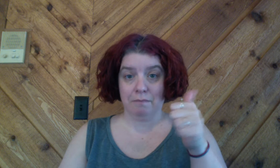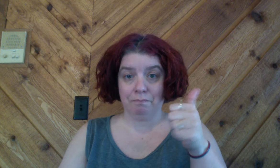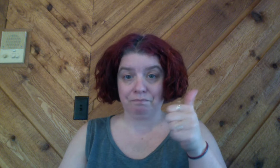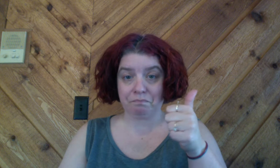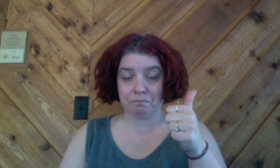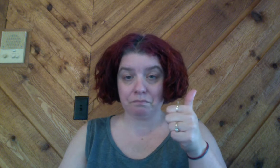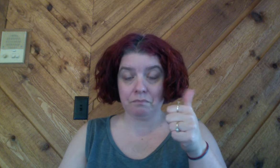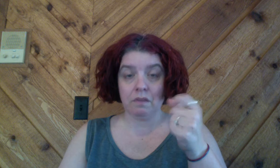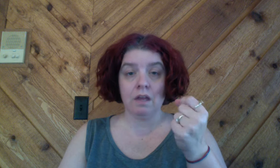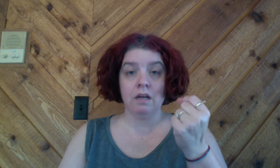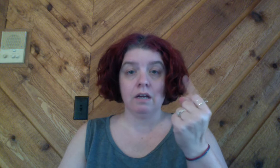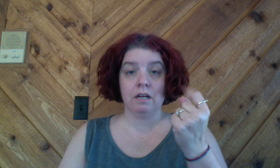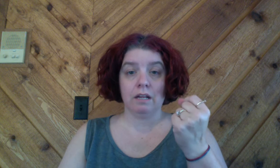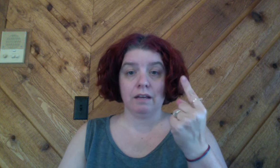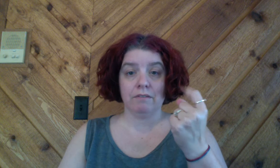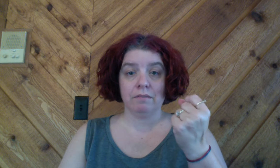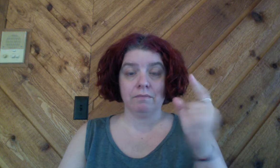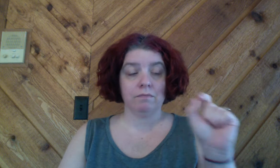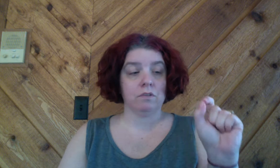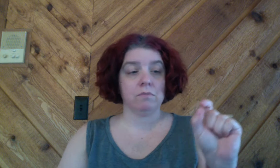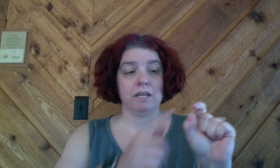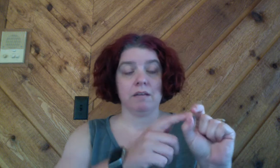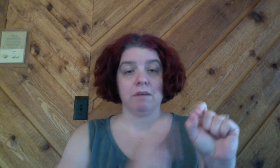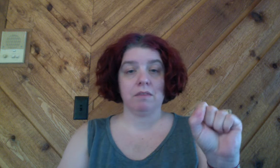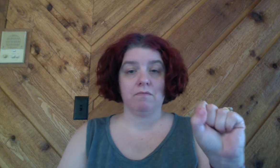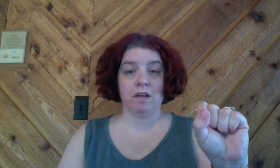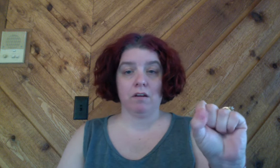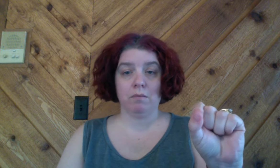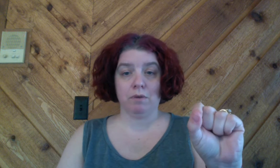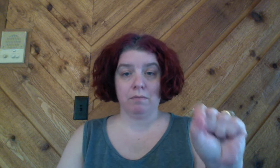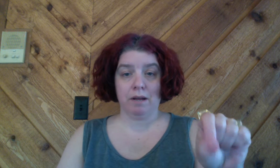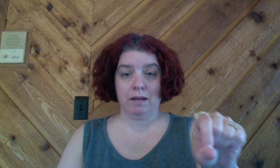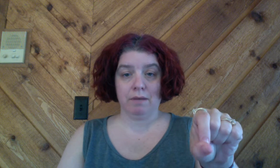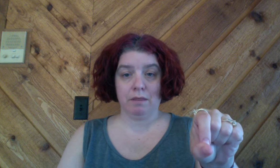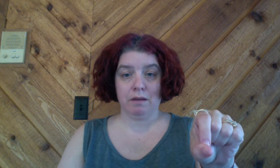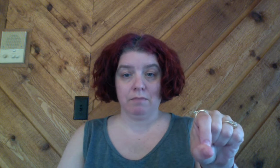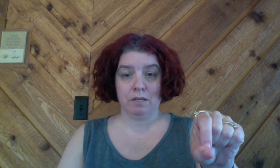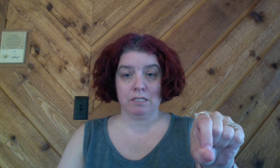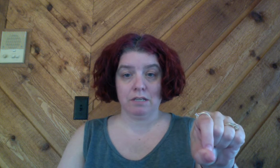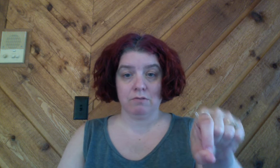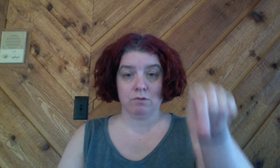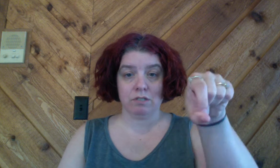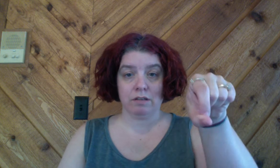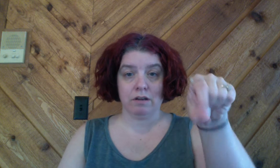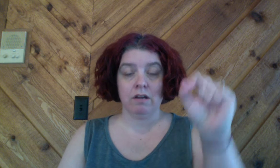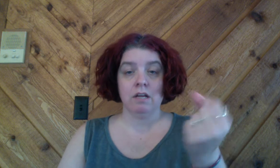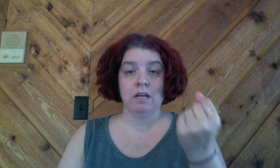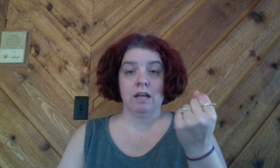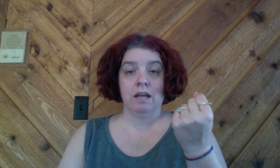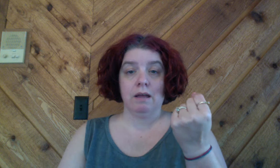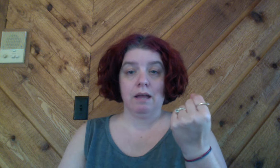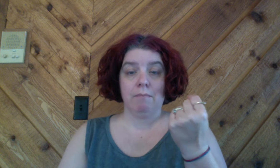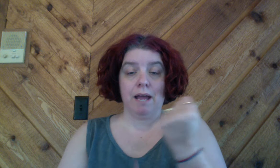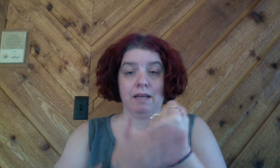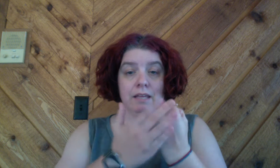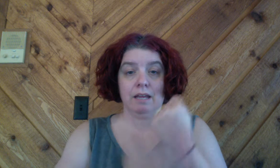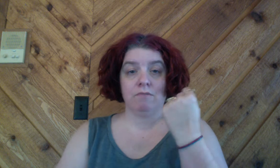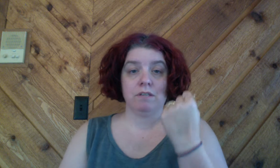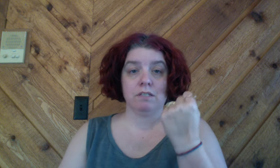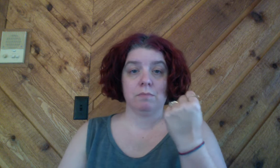11 so I'm taking my finger and I'm putting it behind my thumb you can see it twist down there back of the hand faces the